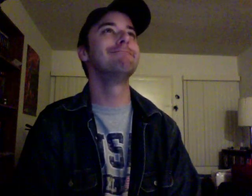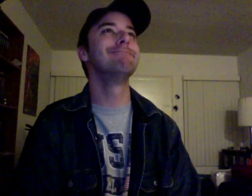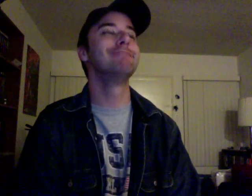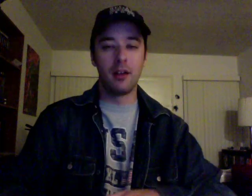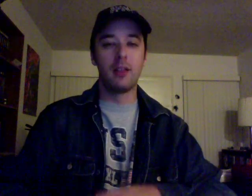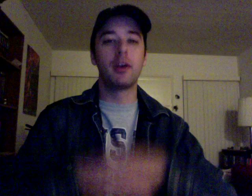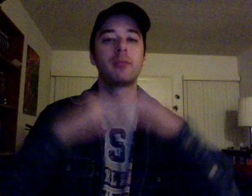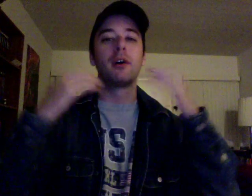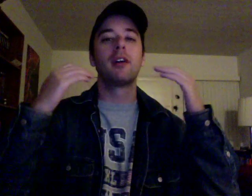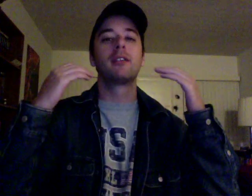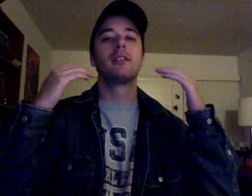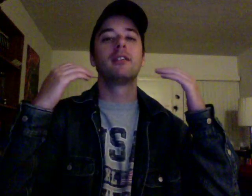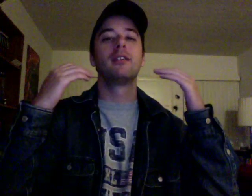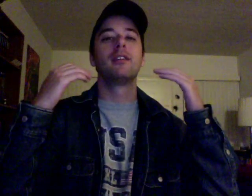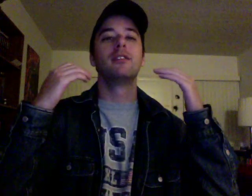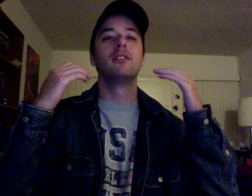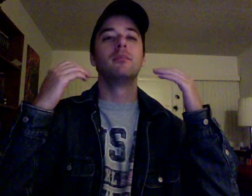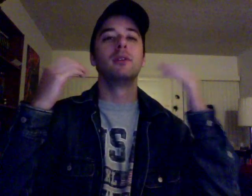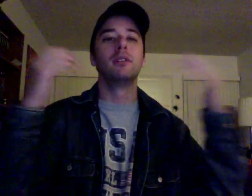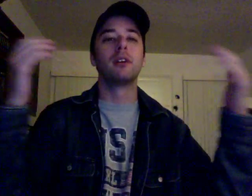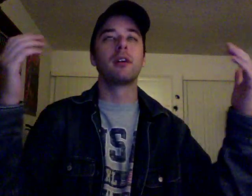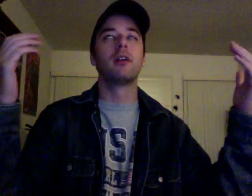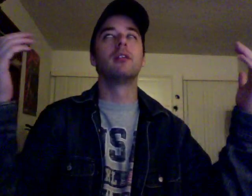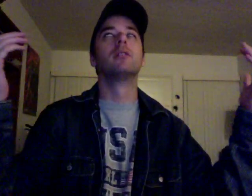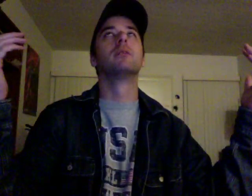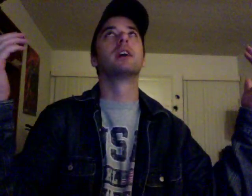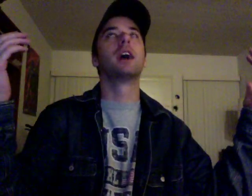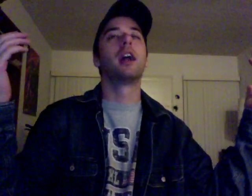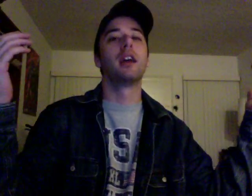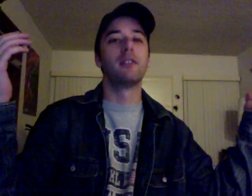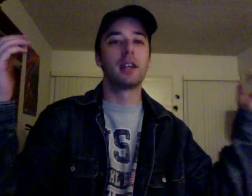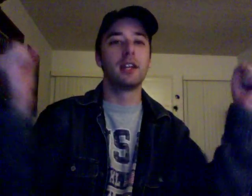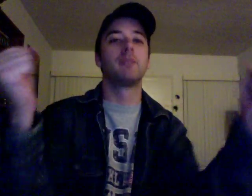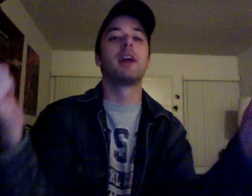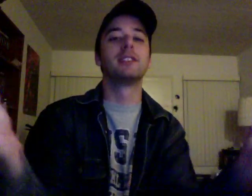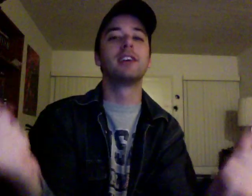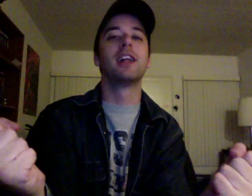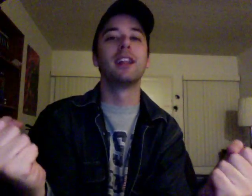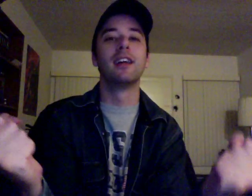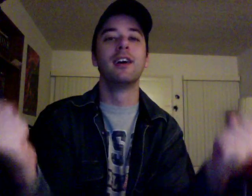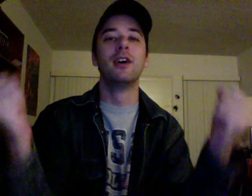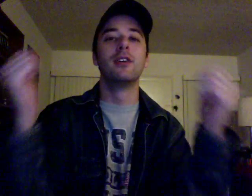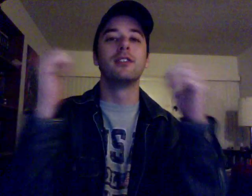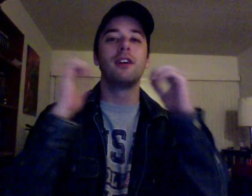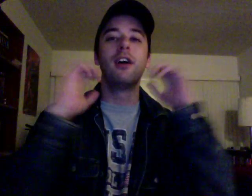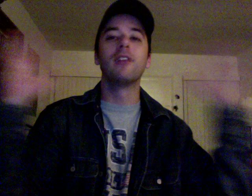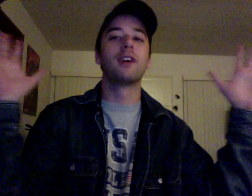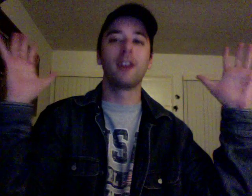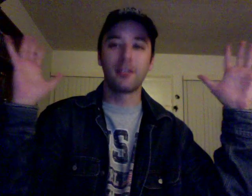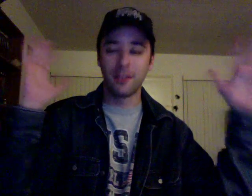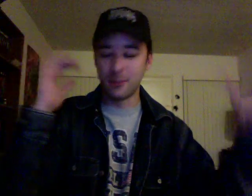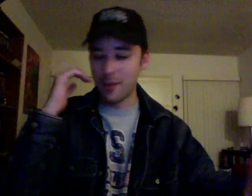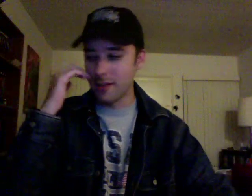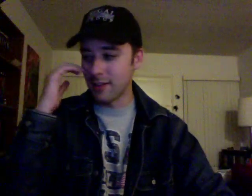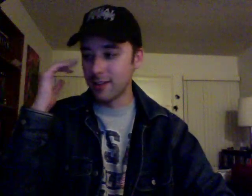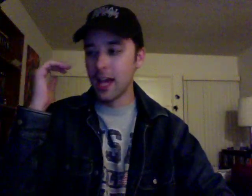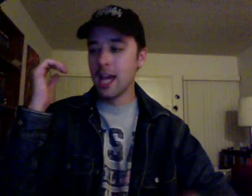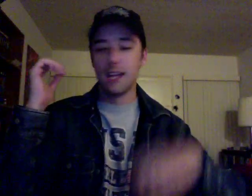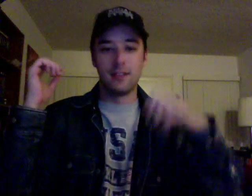The best part is the music. Oh my god in heaven. Clint Mansell. Who does all of Aronofsky's movies. He's the